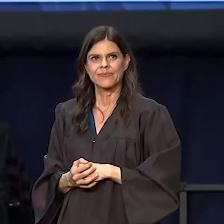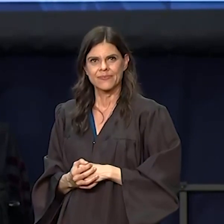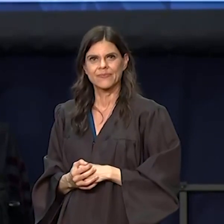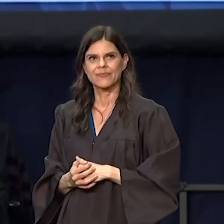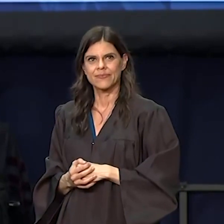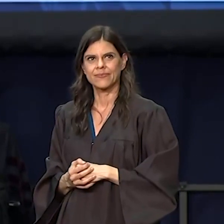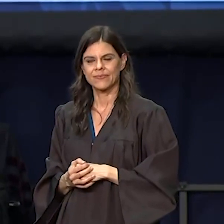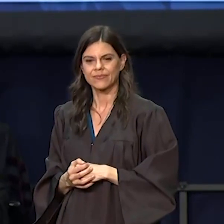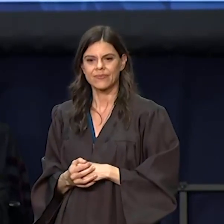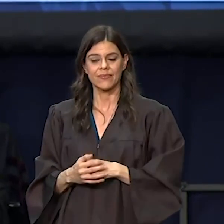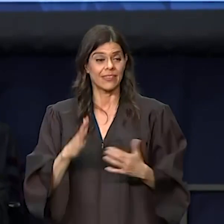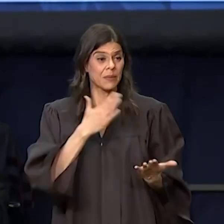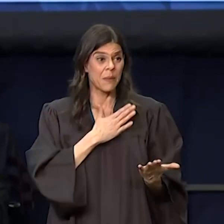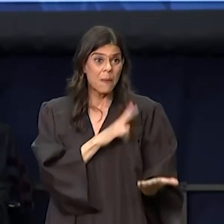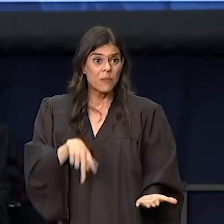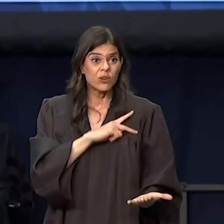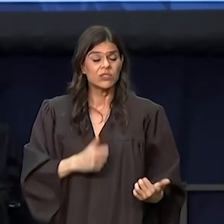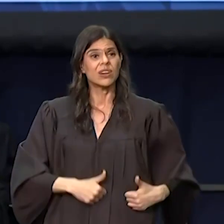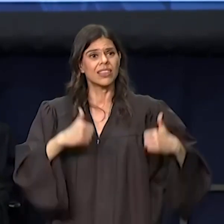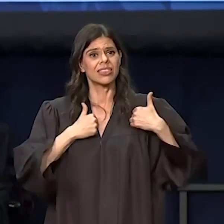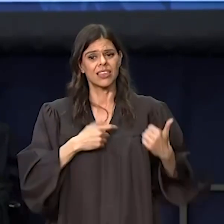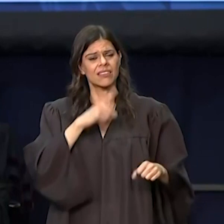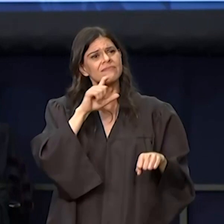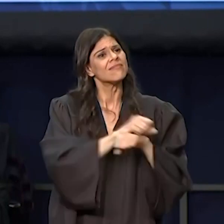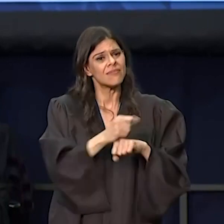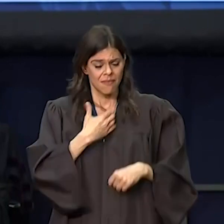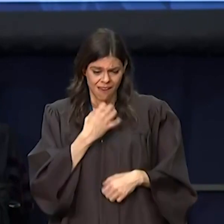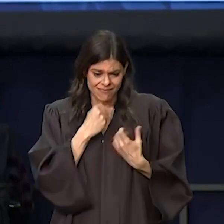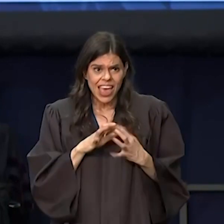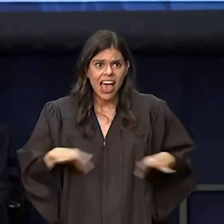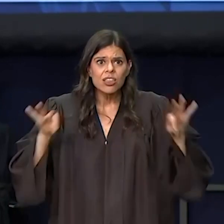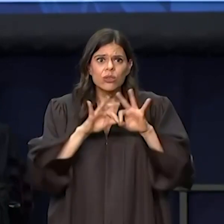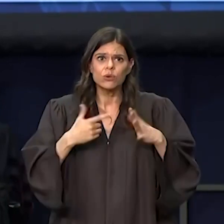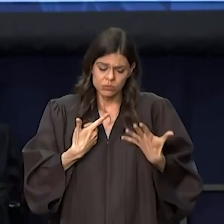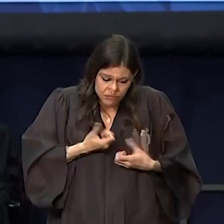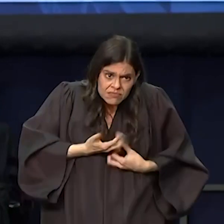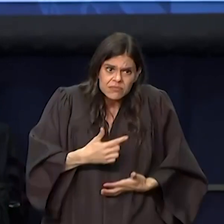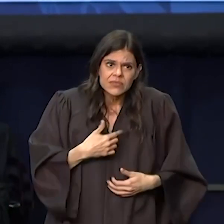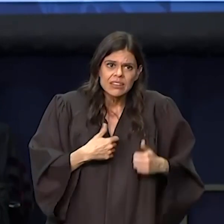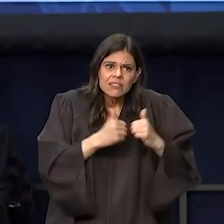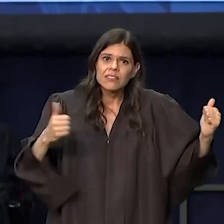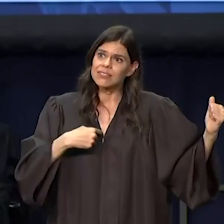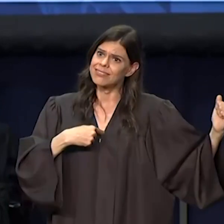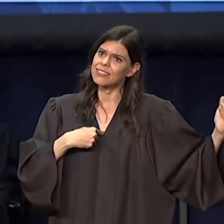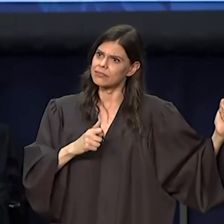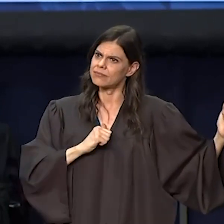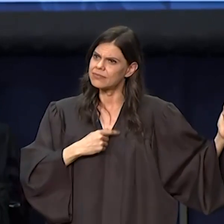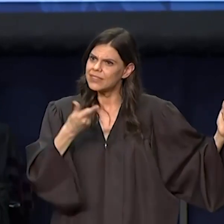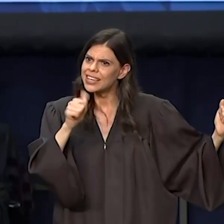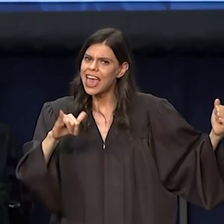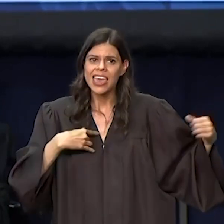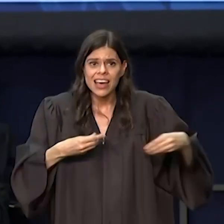And in my own life, it was my values that called me to tell the world I am gay,